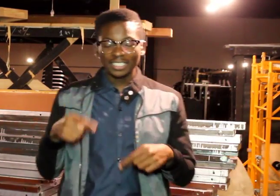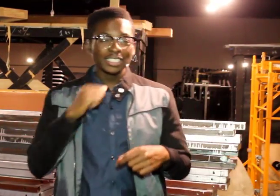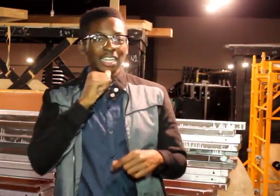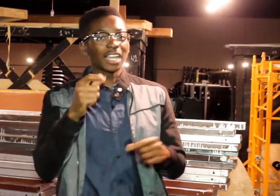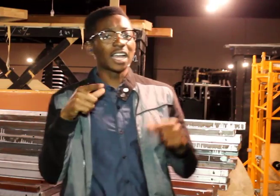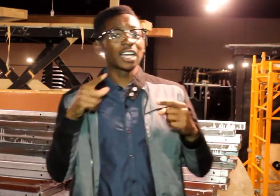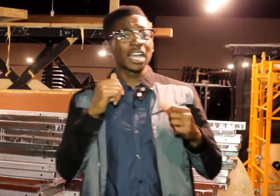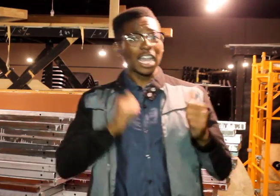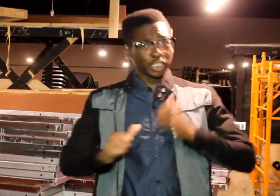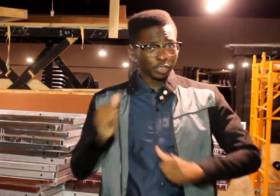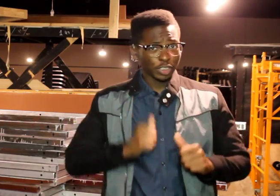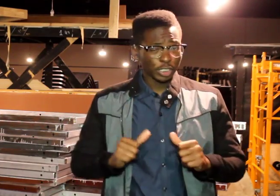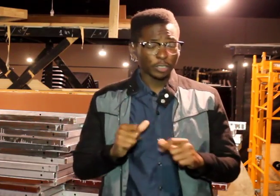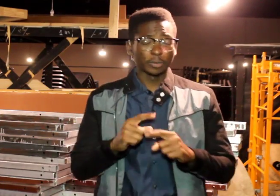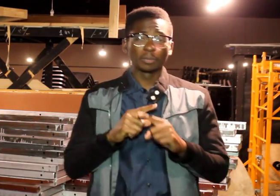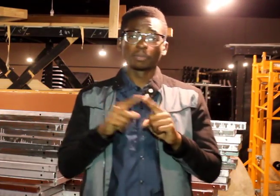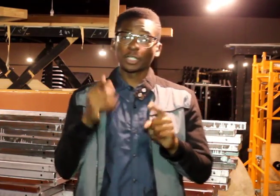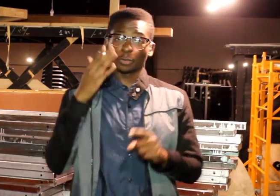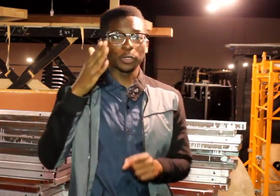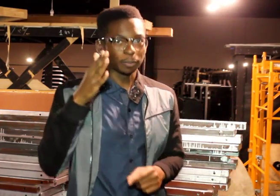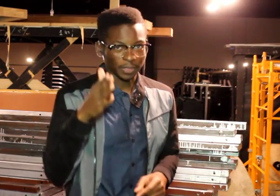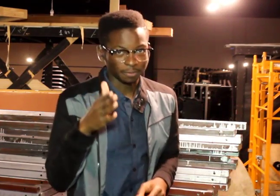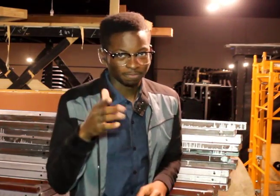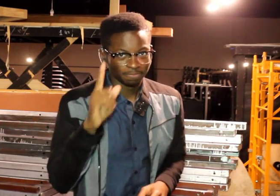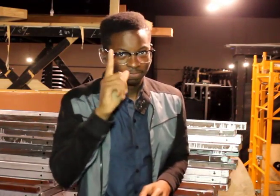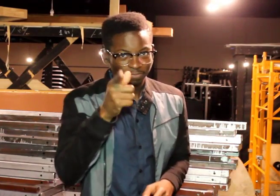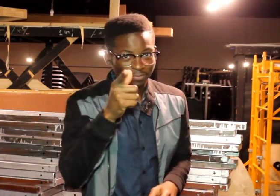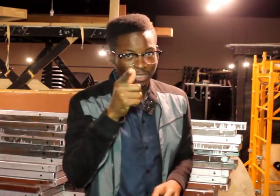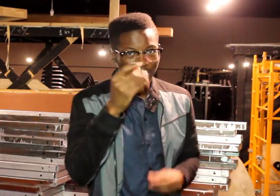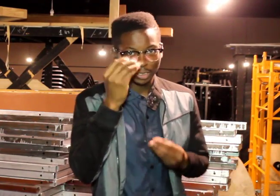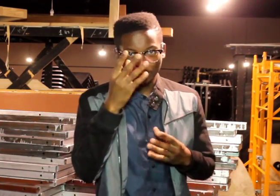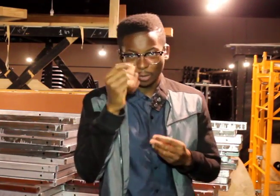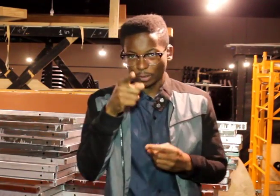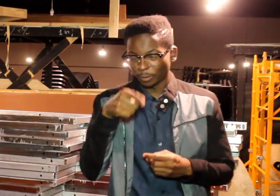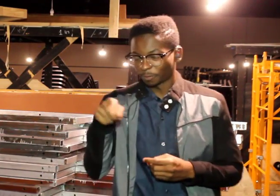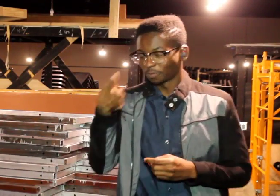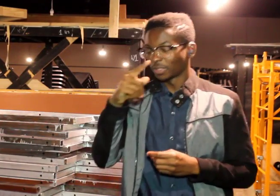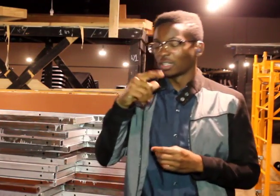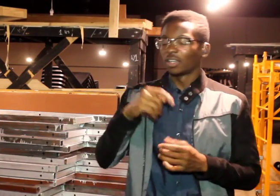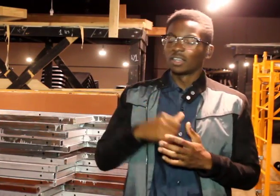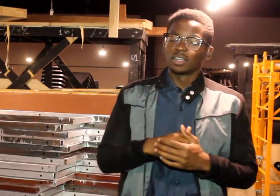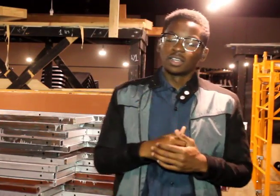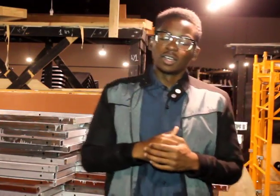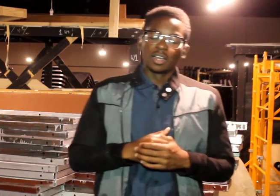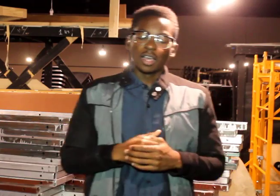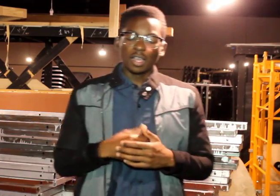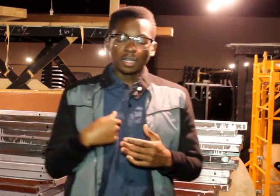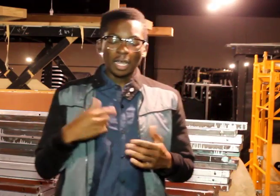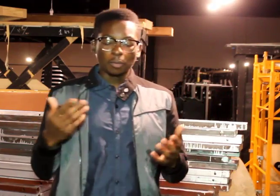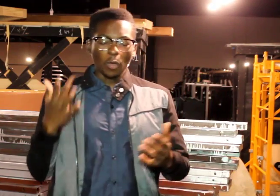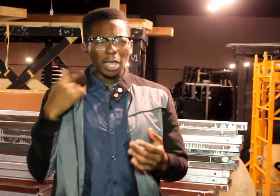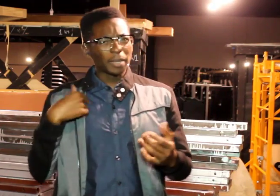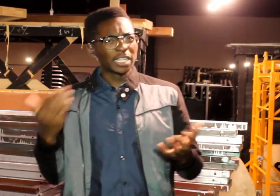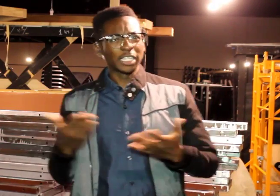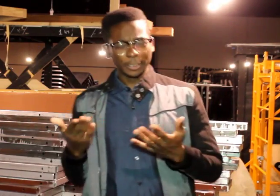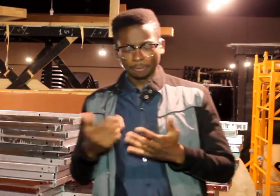this is not an actual show, but it will be, like you all know. And why am I here?